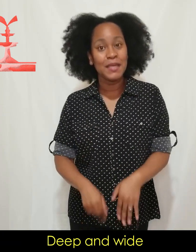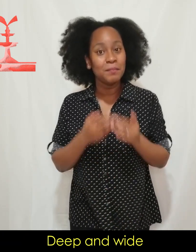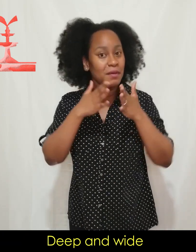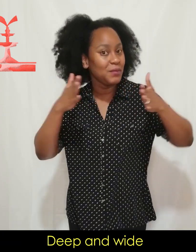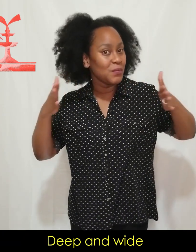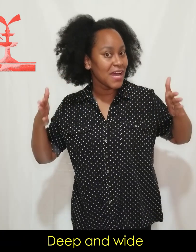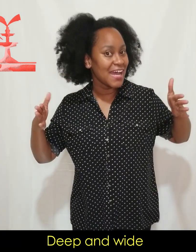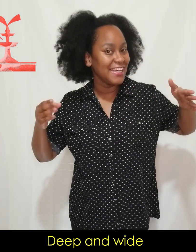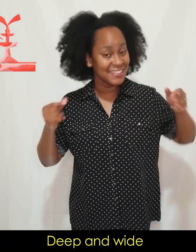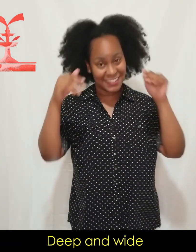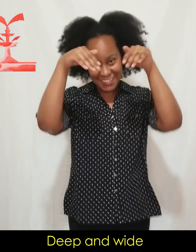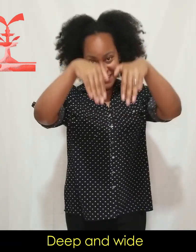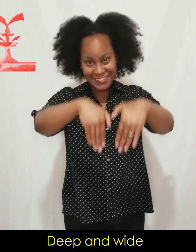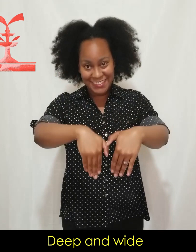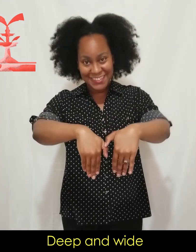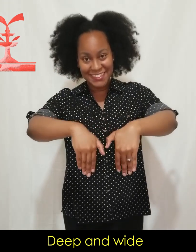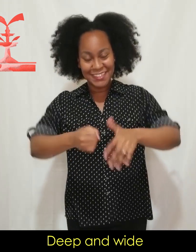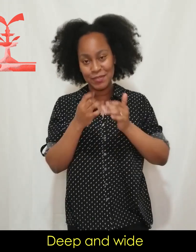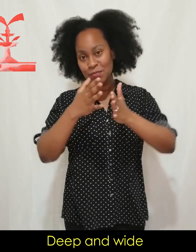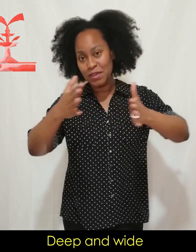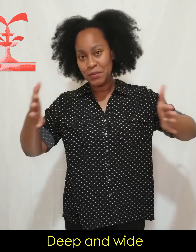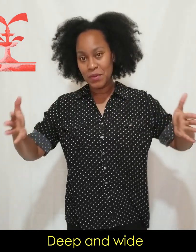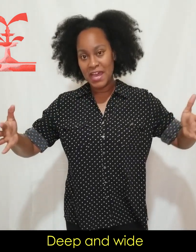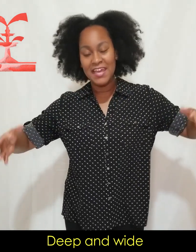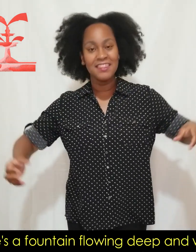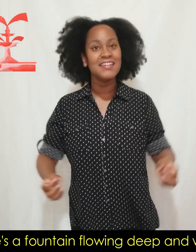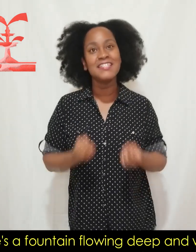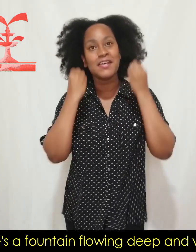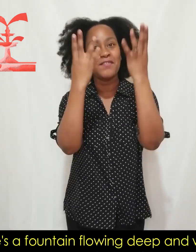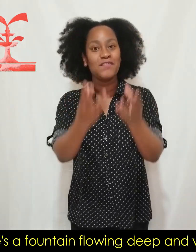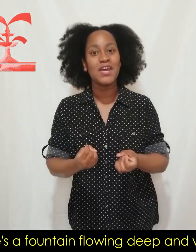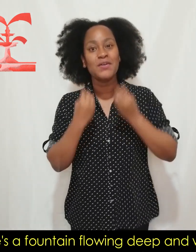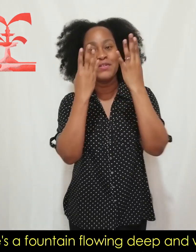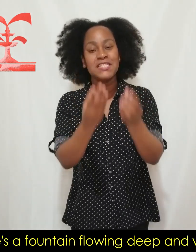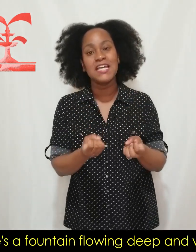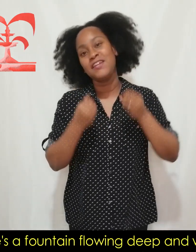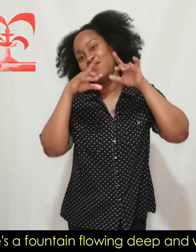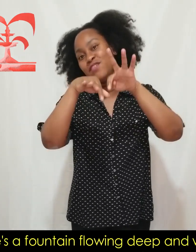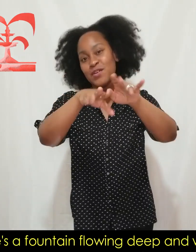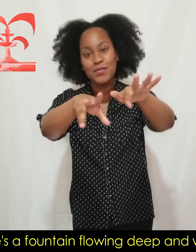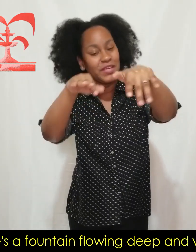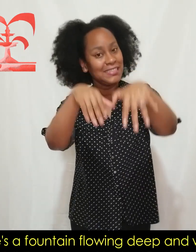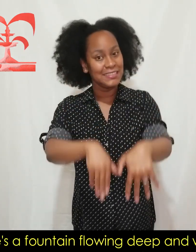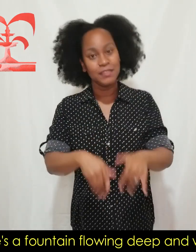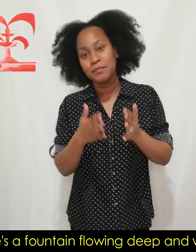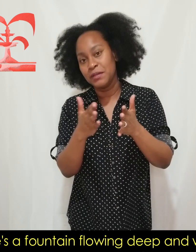and wide, deep and wide. There's a fountain flowing deep and